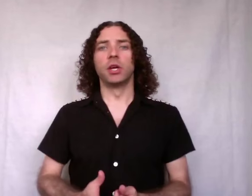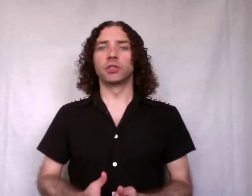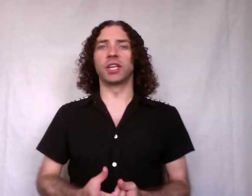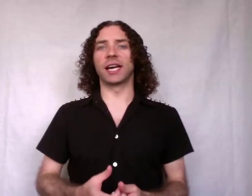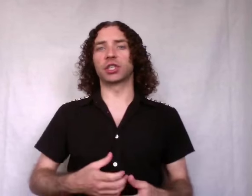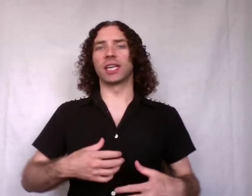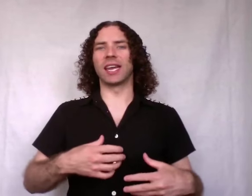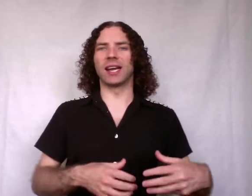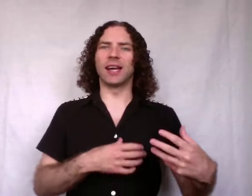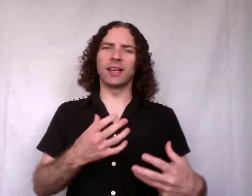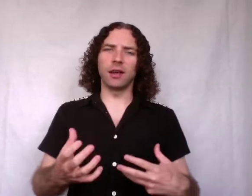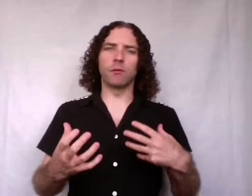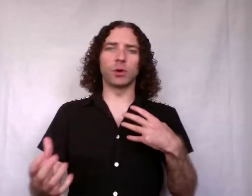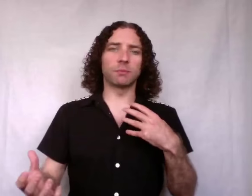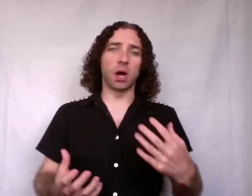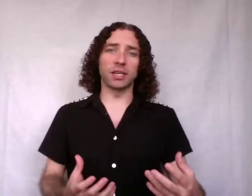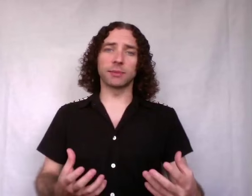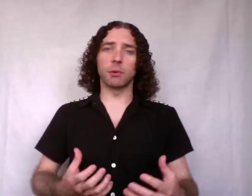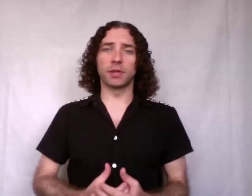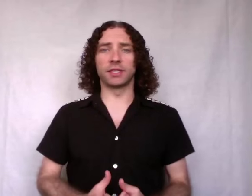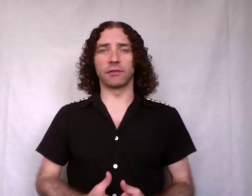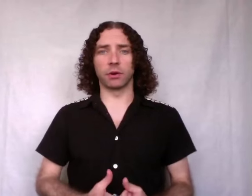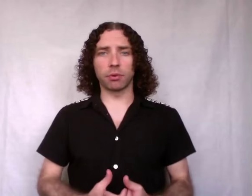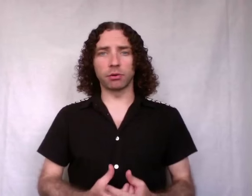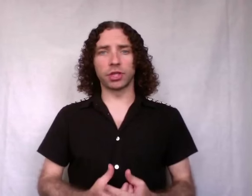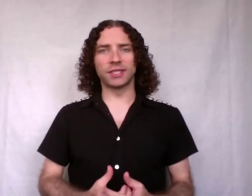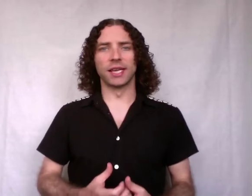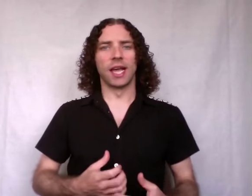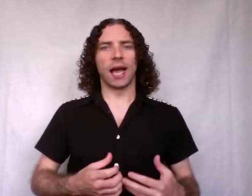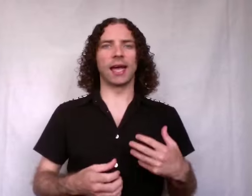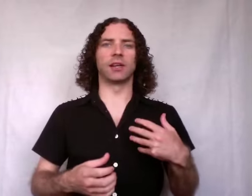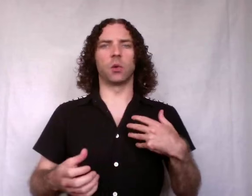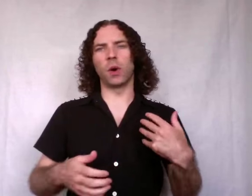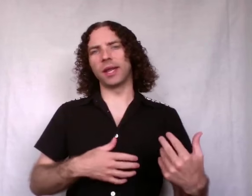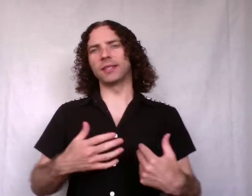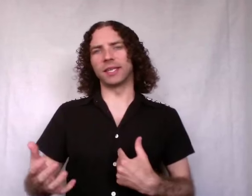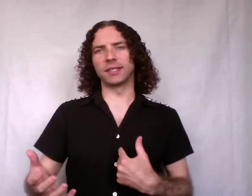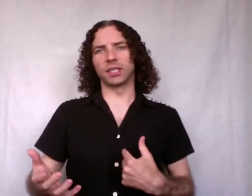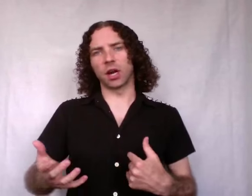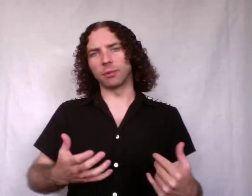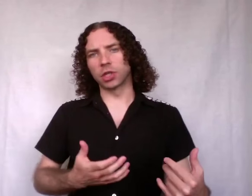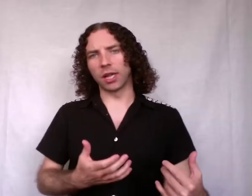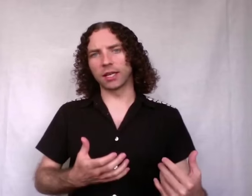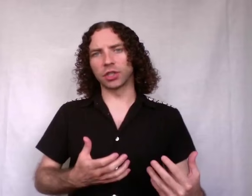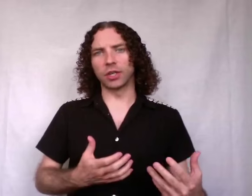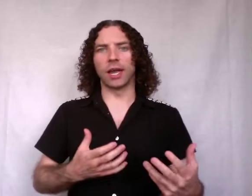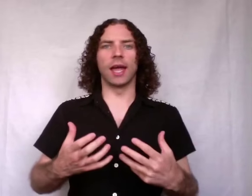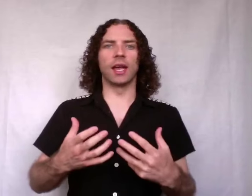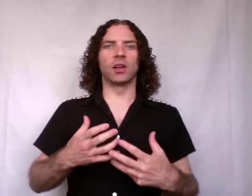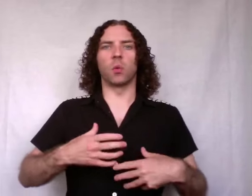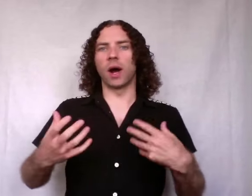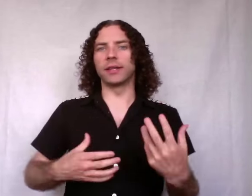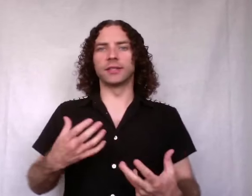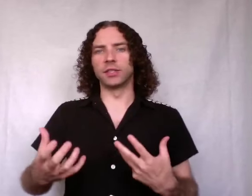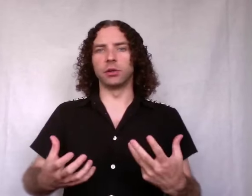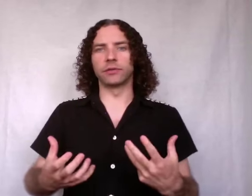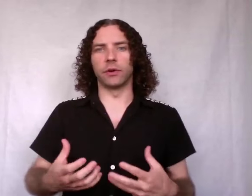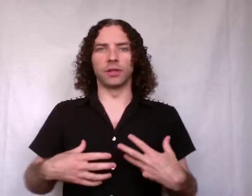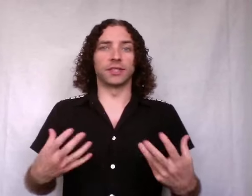so you'd actually get an idea of what's possible with these different approaches, and what is and isn't garbage collection, and why this is useful in